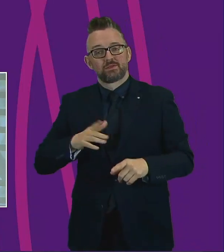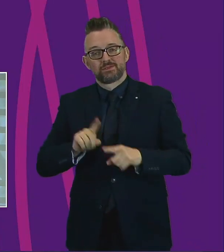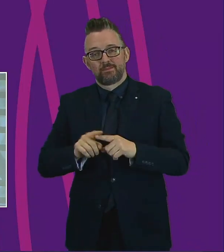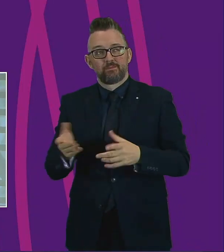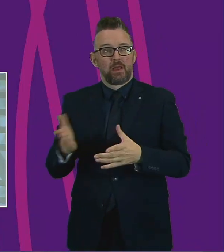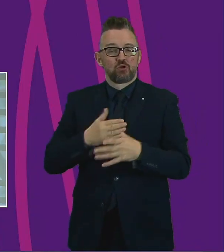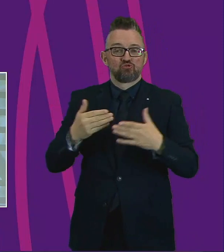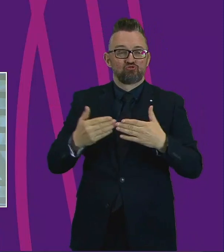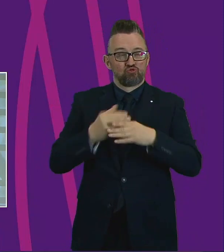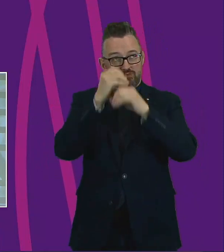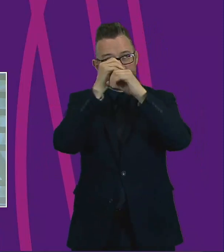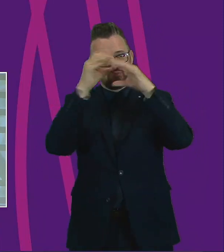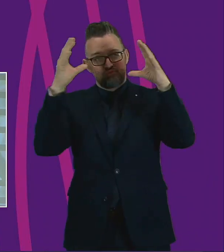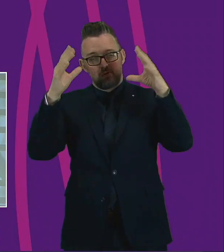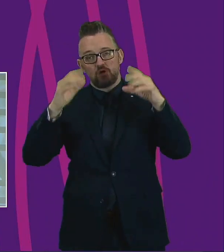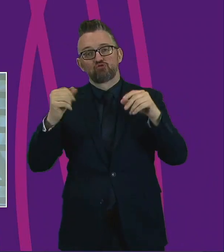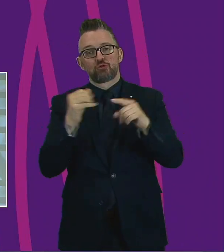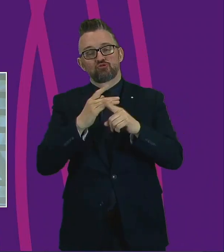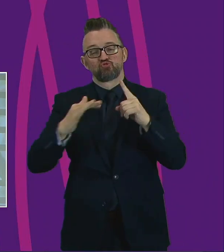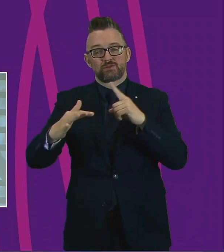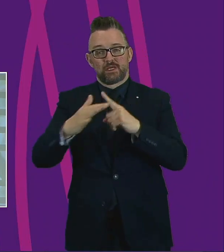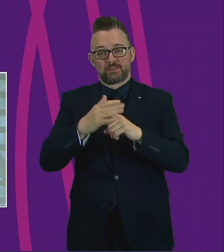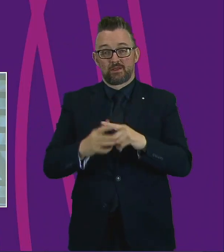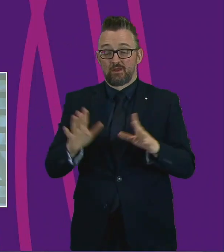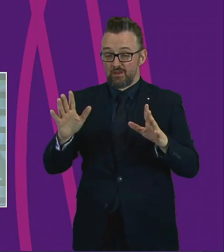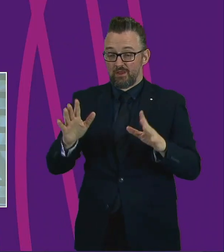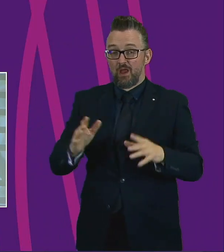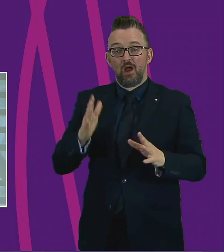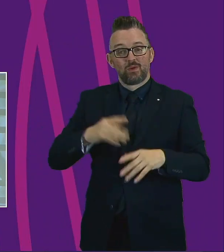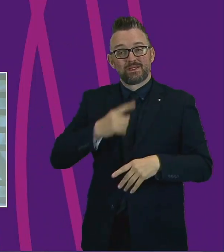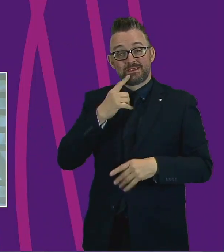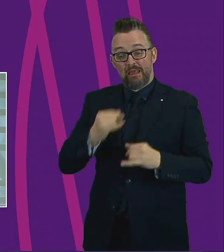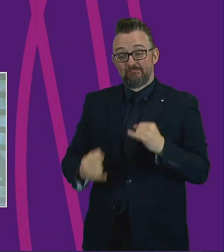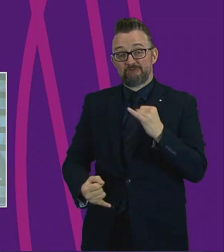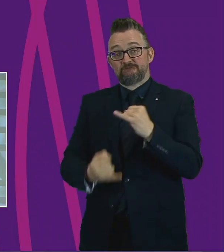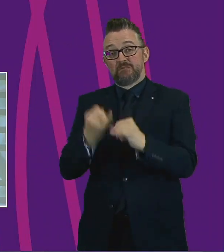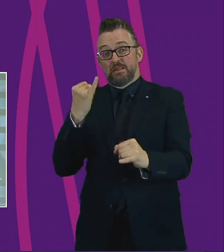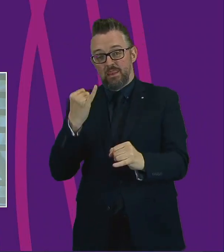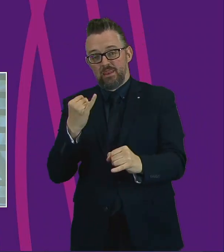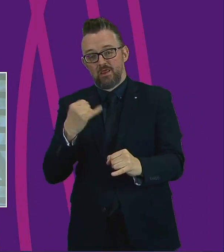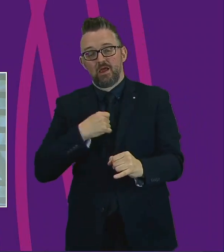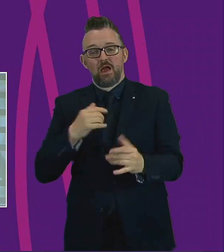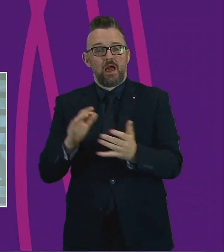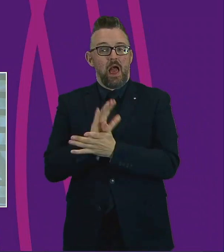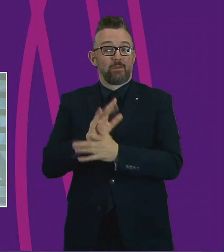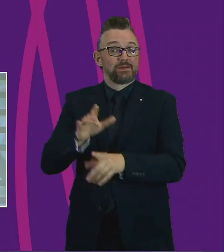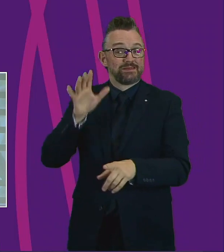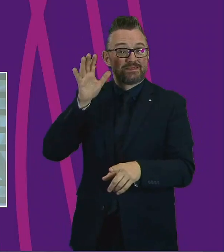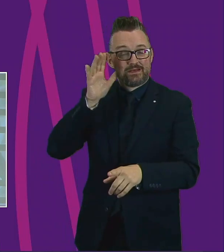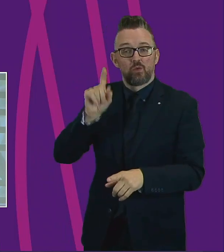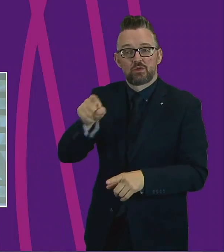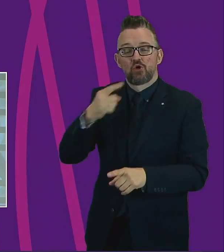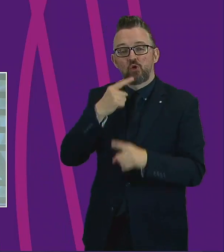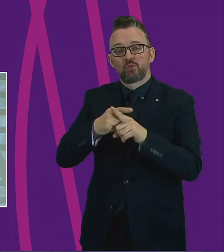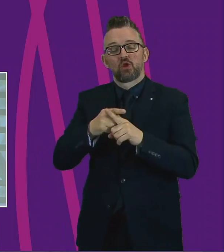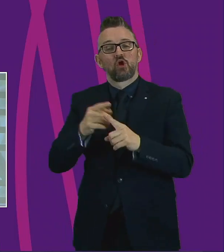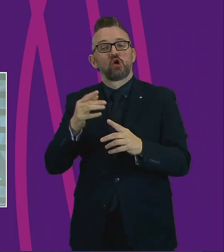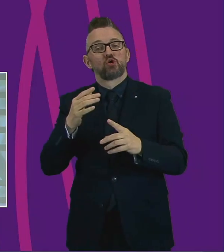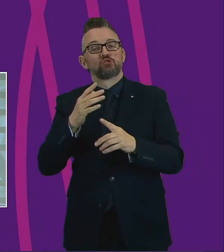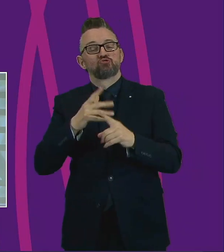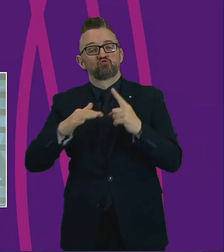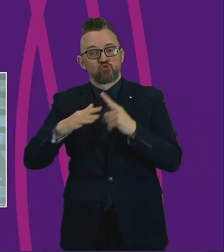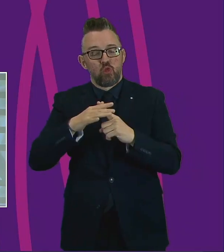of our society in Scotland. Finally, I would say in conclusion, I'm very pleased indeed to hear of the announcement of the Social Renewal